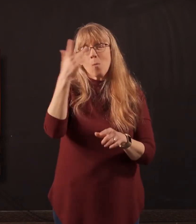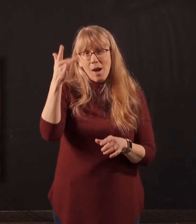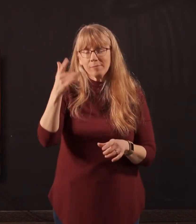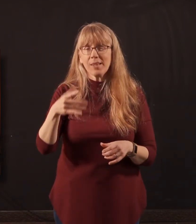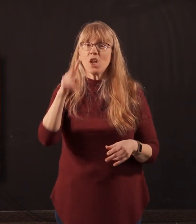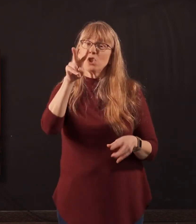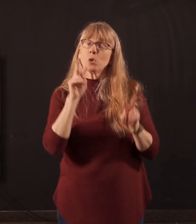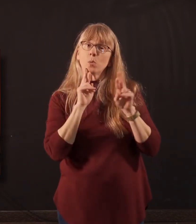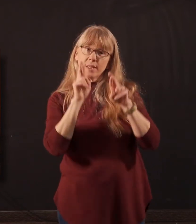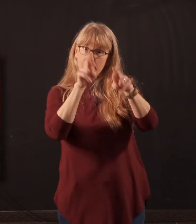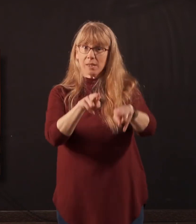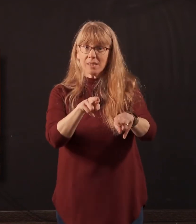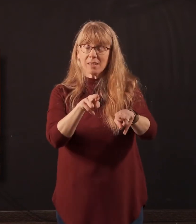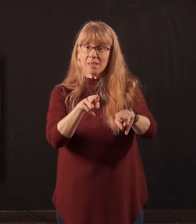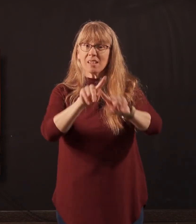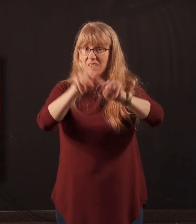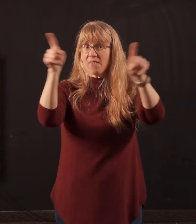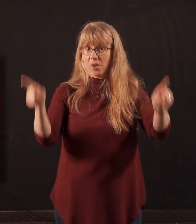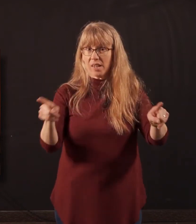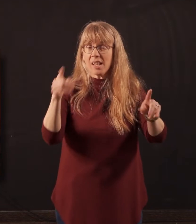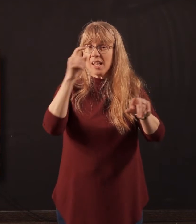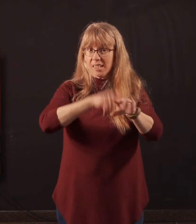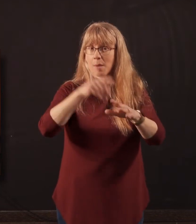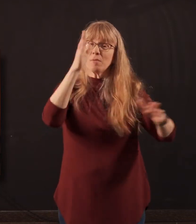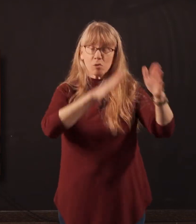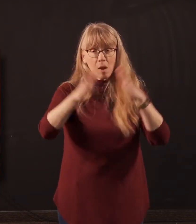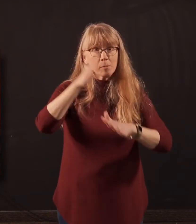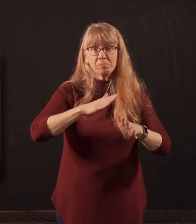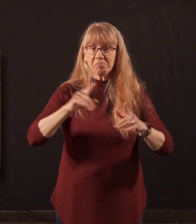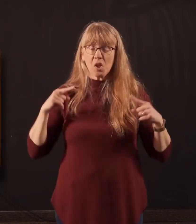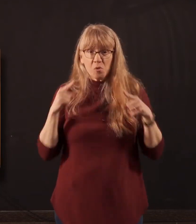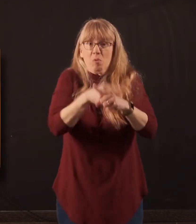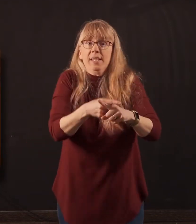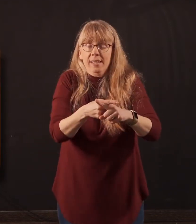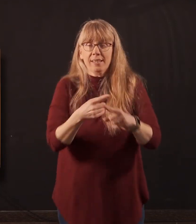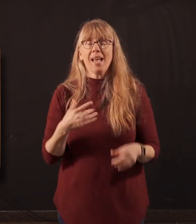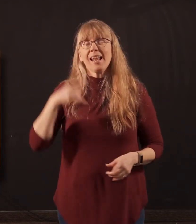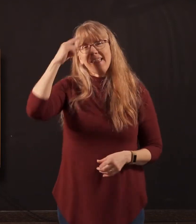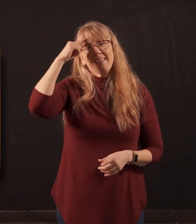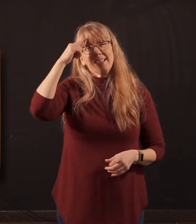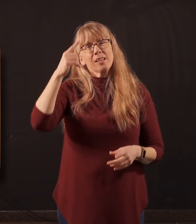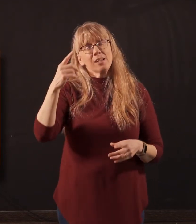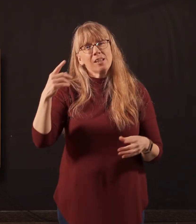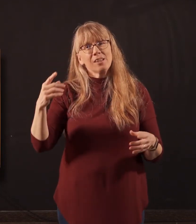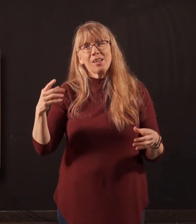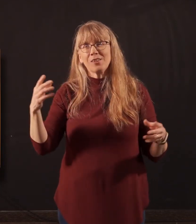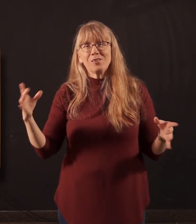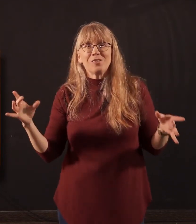responses in a time of trouble, in a time of crisis. And I think that they are complementary responses that happen